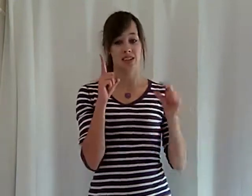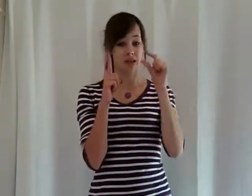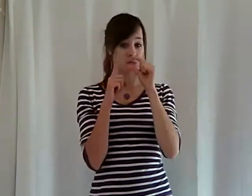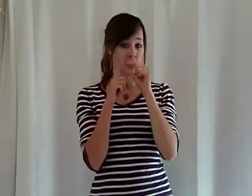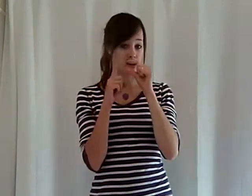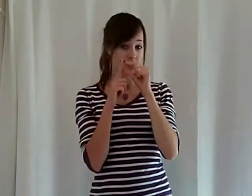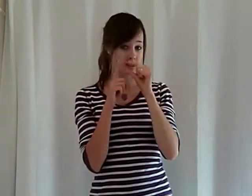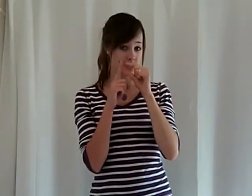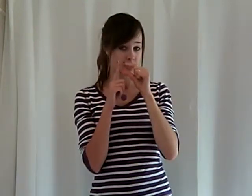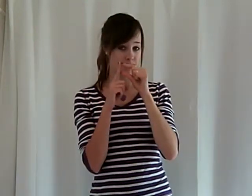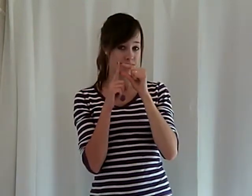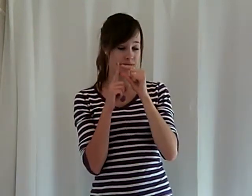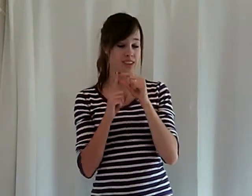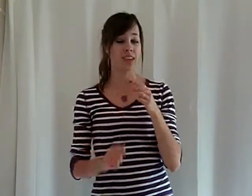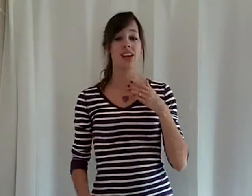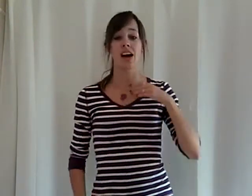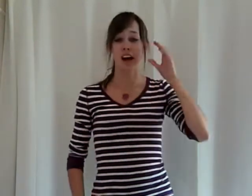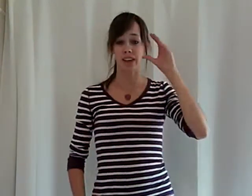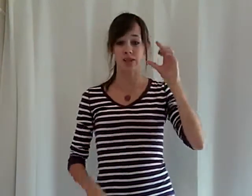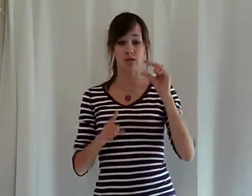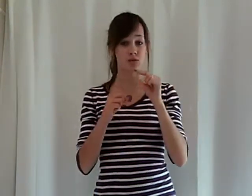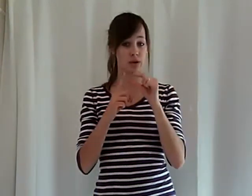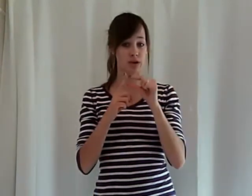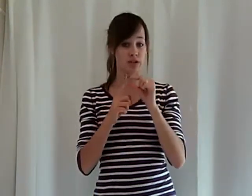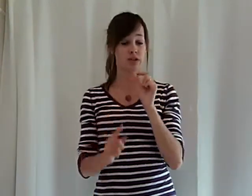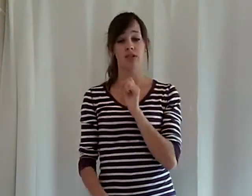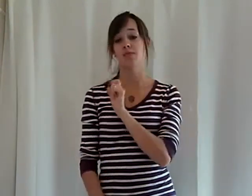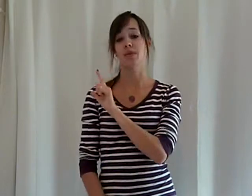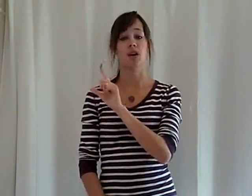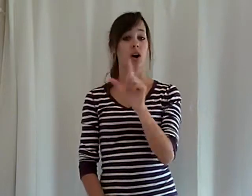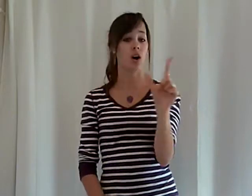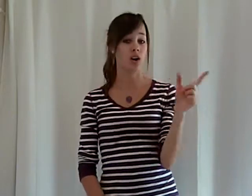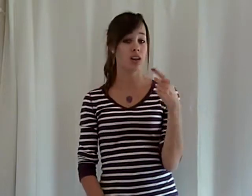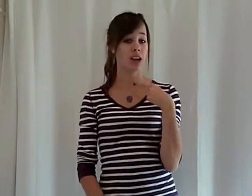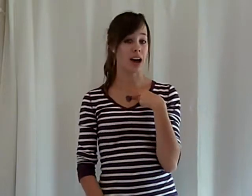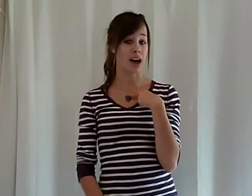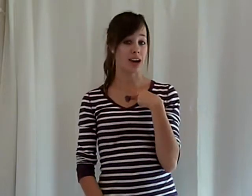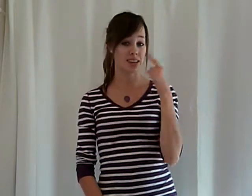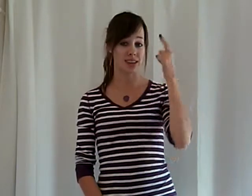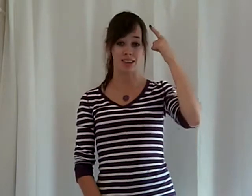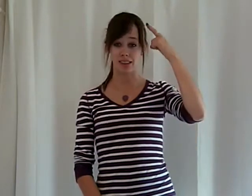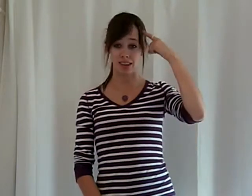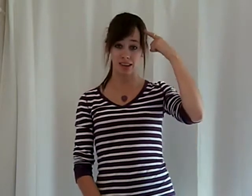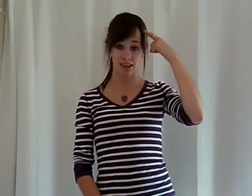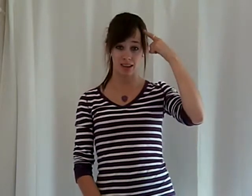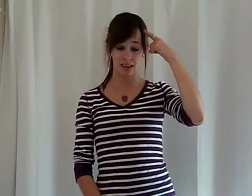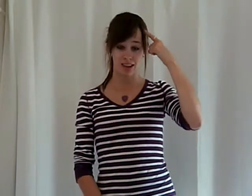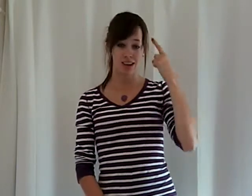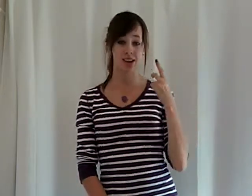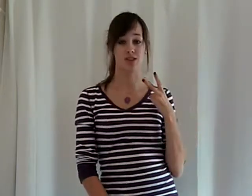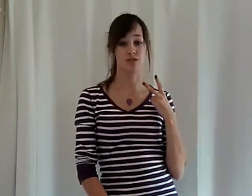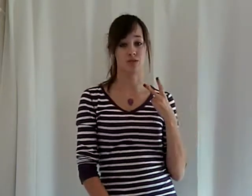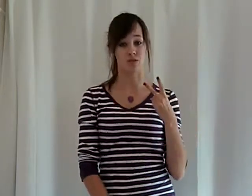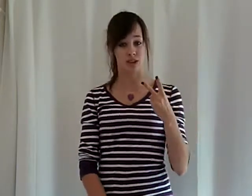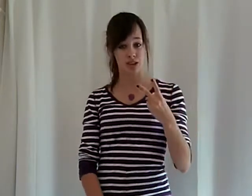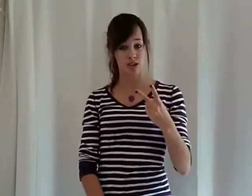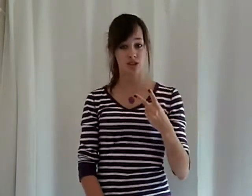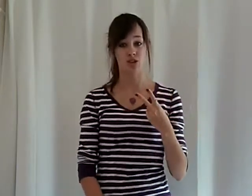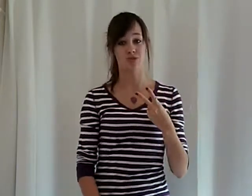words. I hear the words, but all I can think is we should